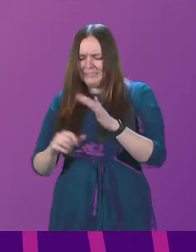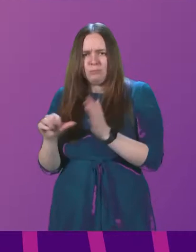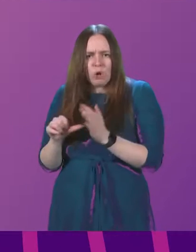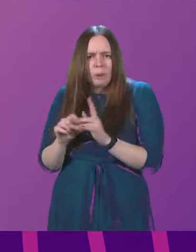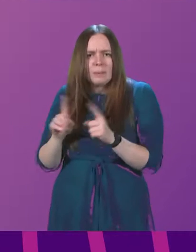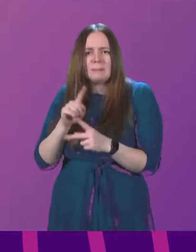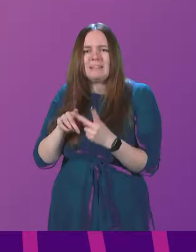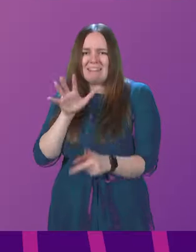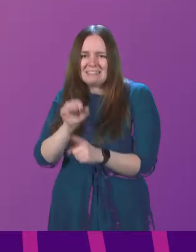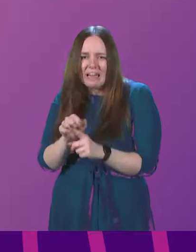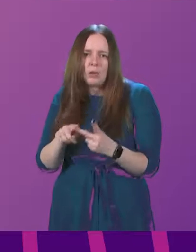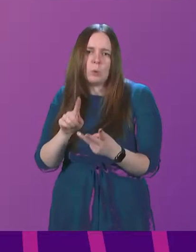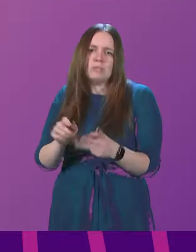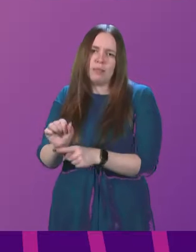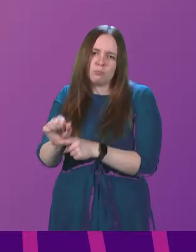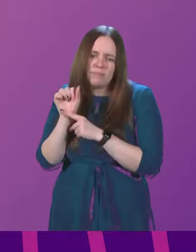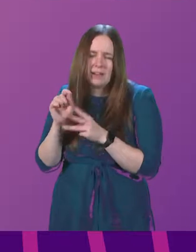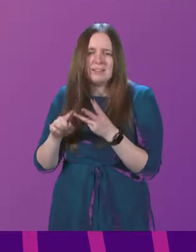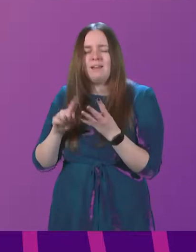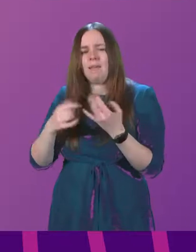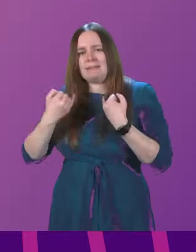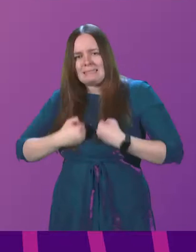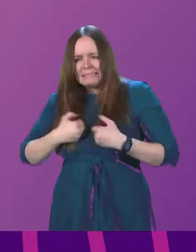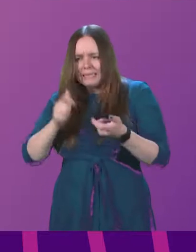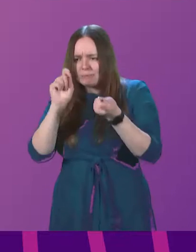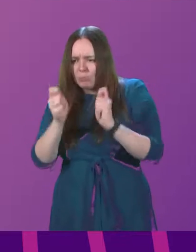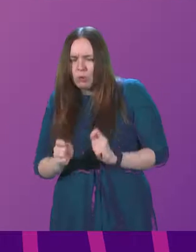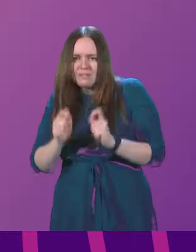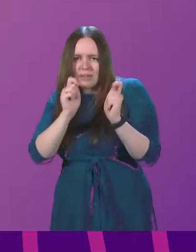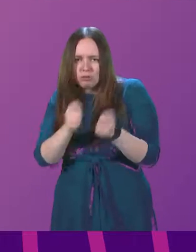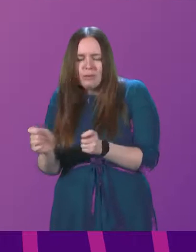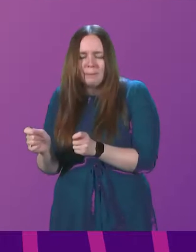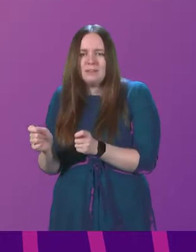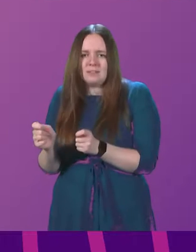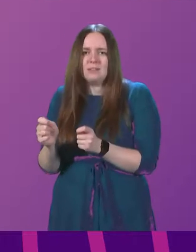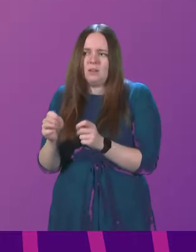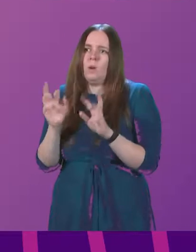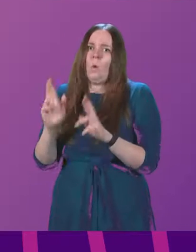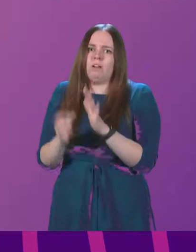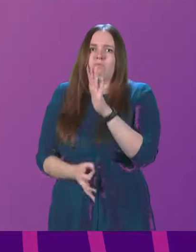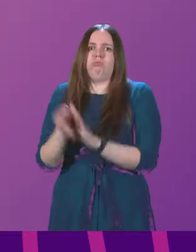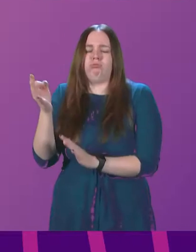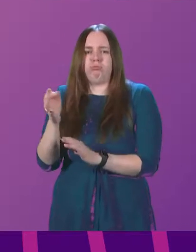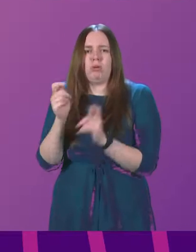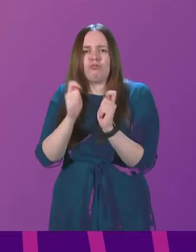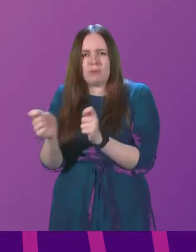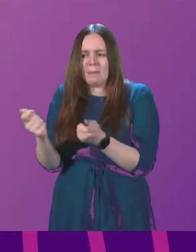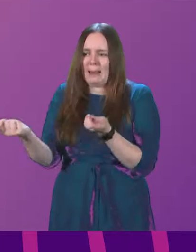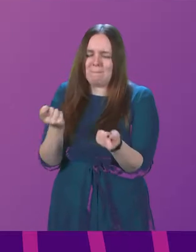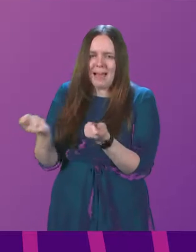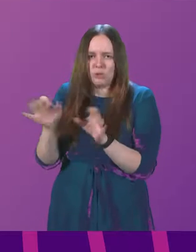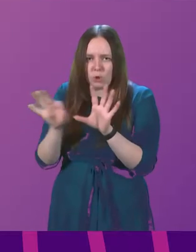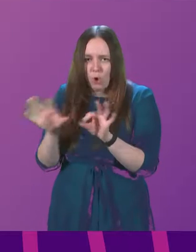the diagnosis, the prevention, the disease-modifying treatments and the care pathways leading to the development of better treatment and management options